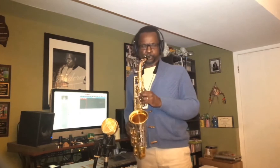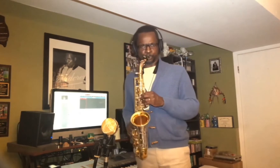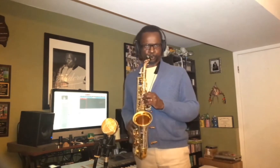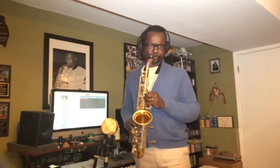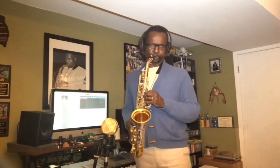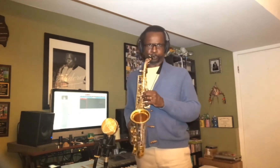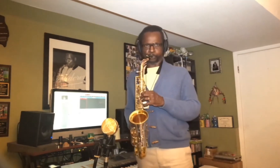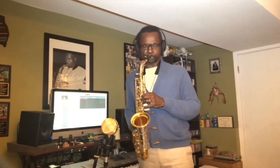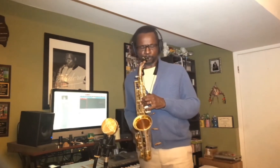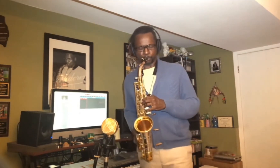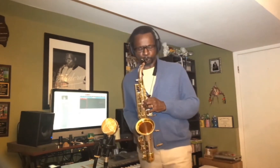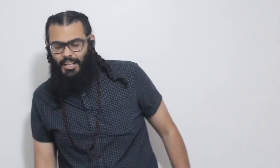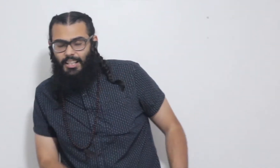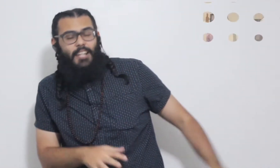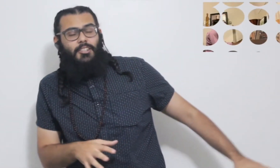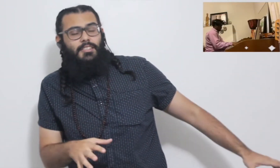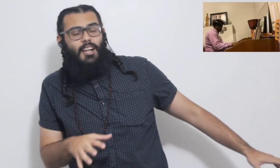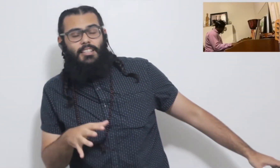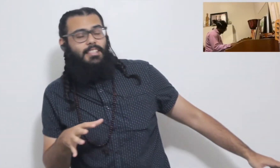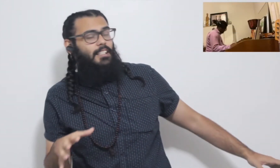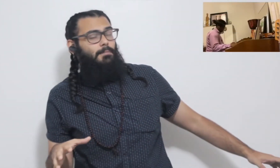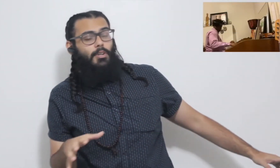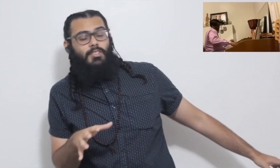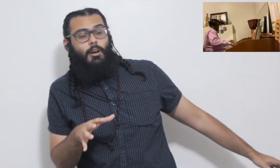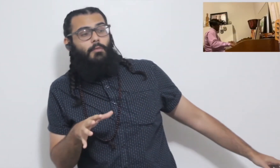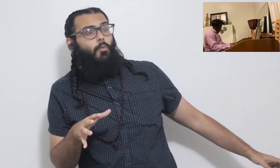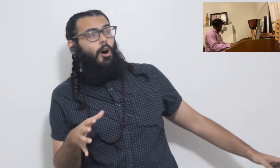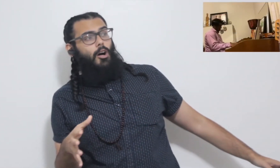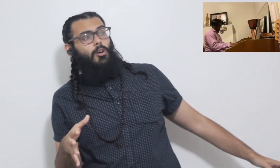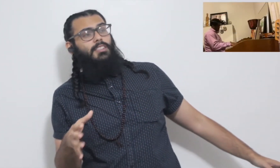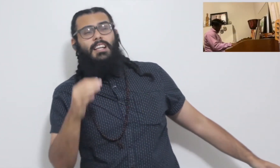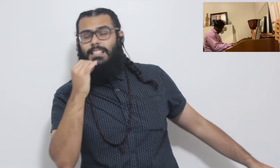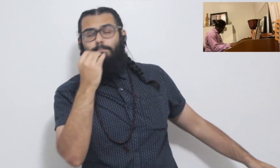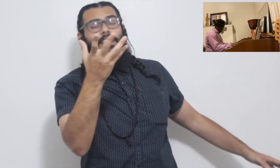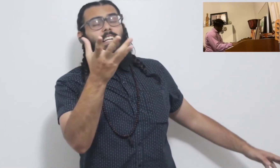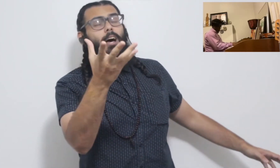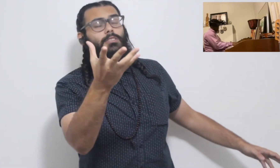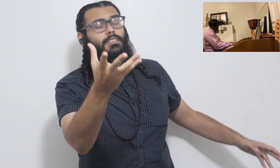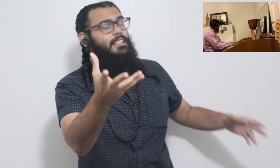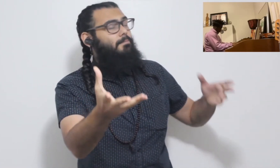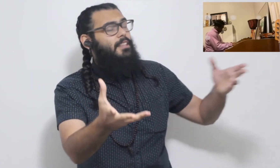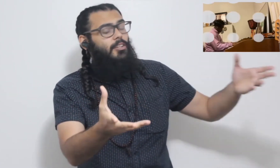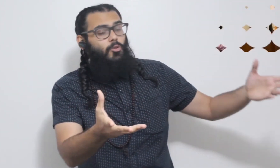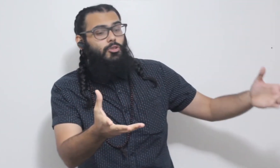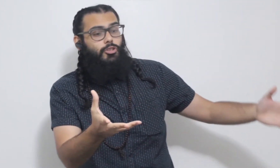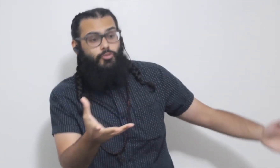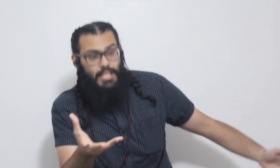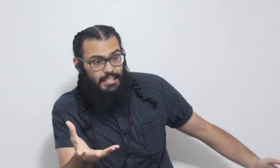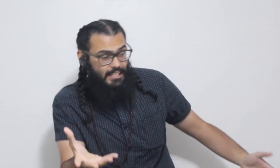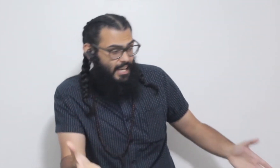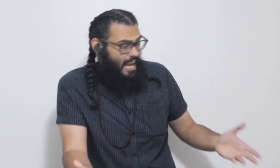Letters Letters on the textbooks of walls Spelling out these mythical